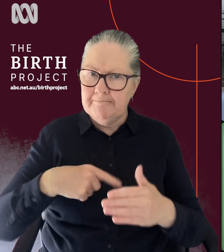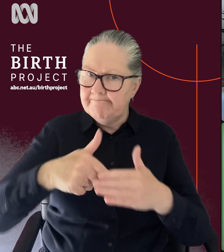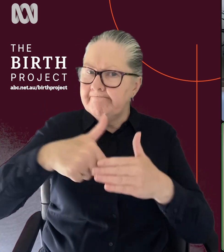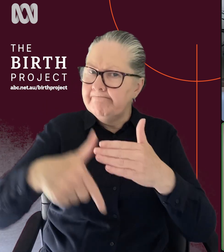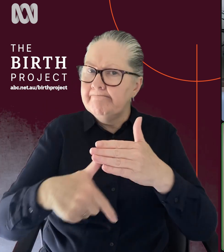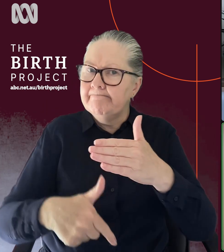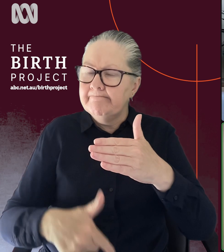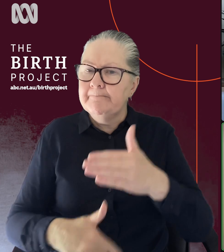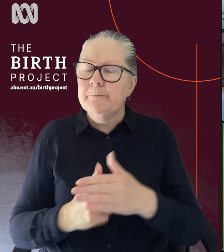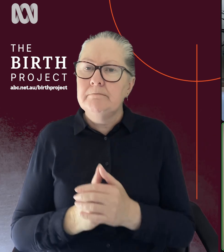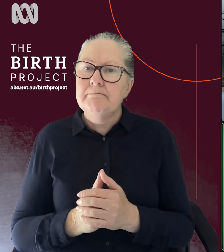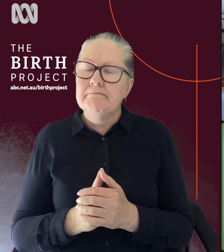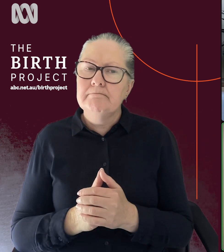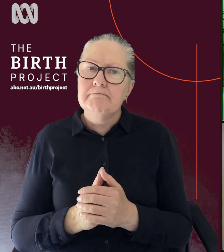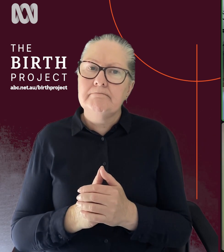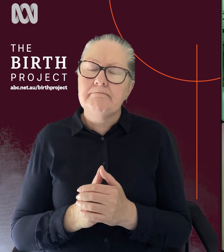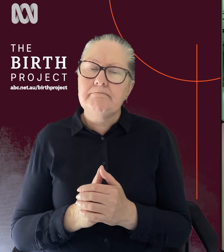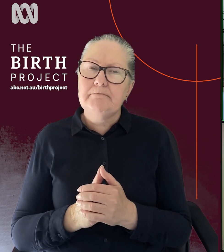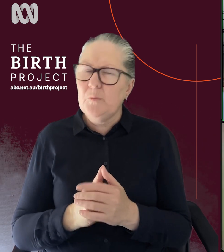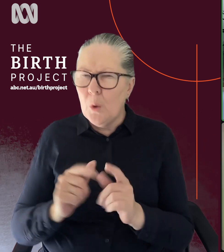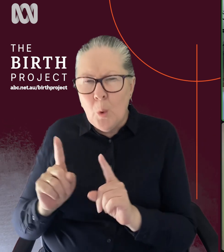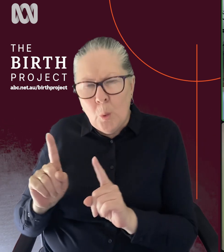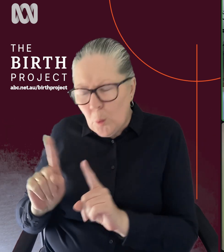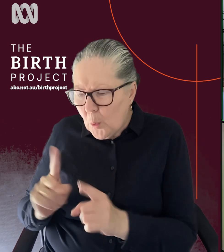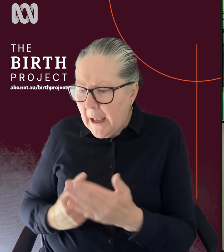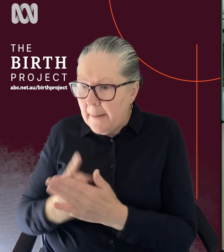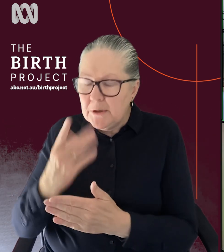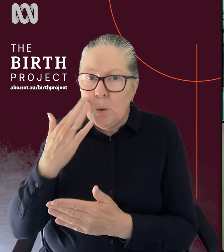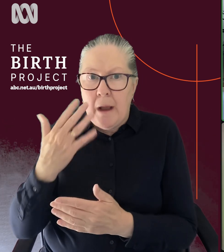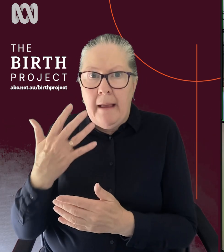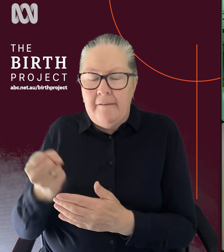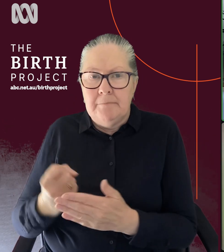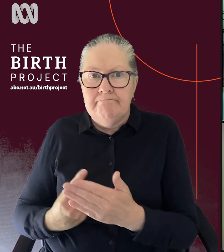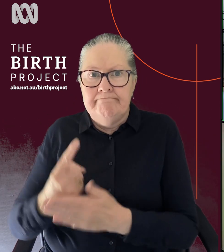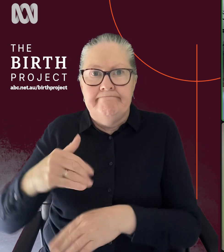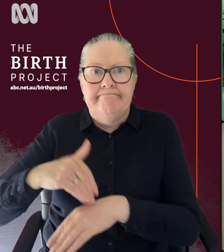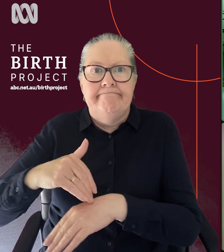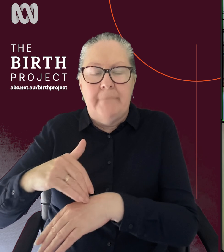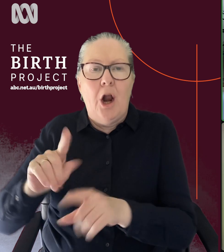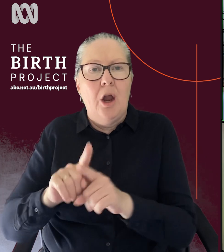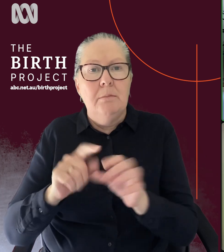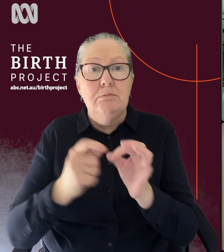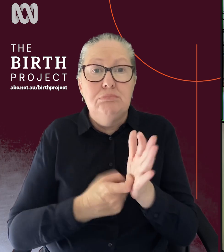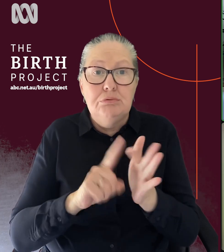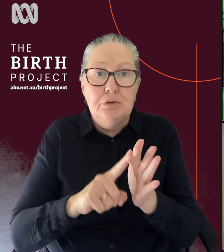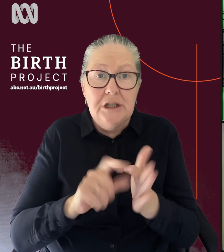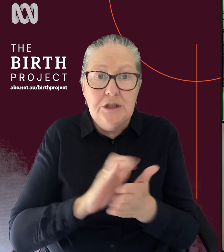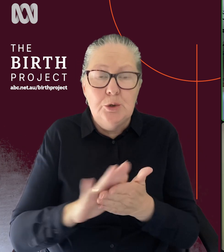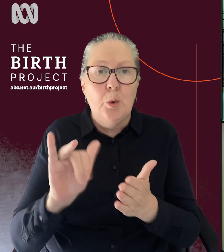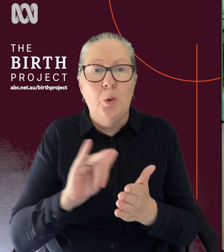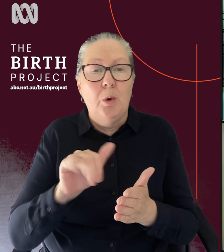Yeah. And what happens when things get complicated? So if we think about breach or multiples, I've got the experience